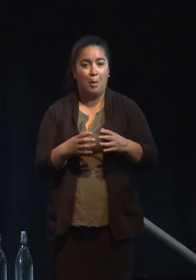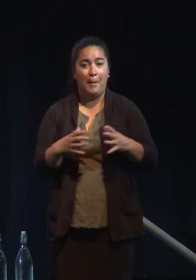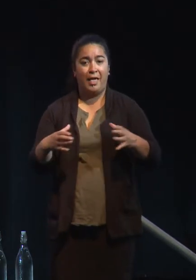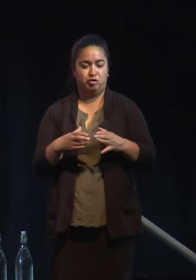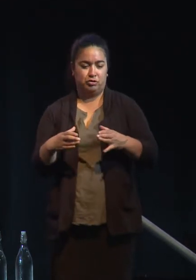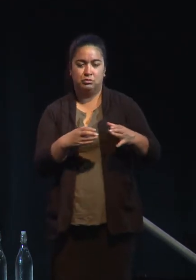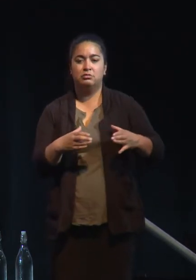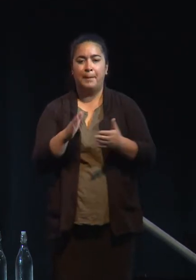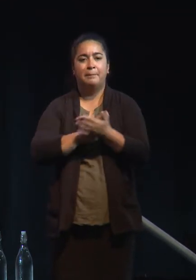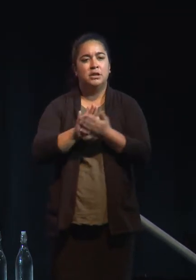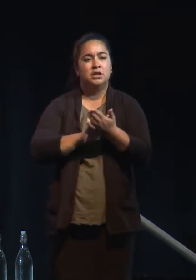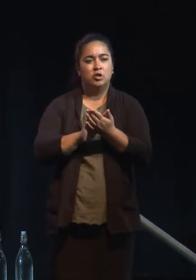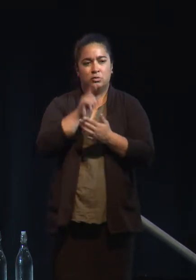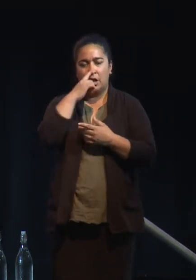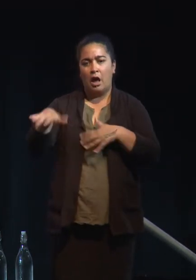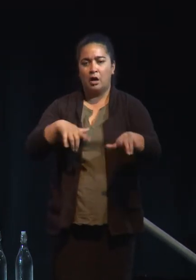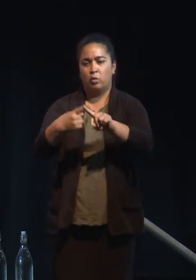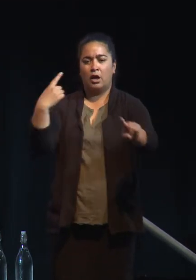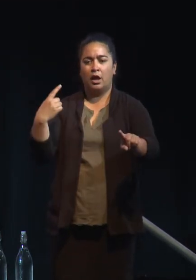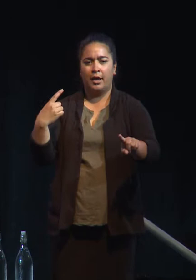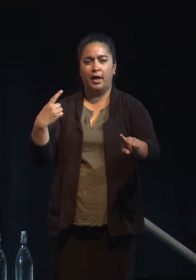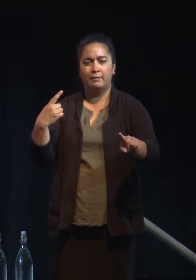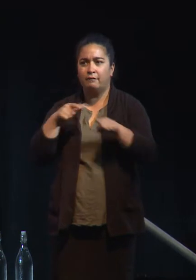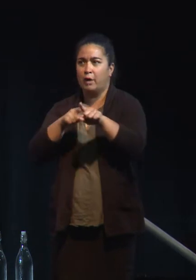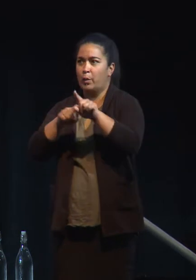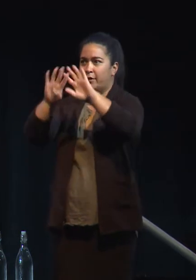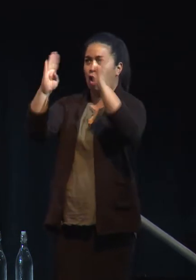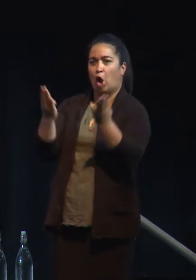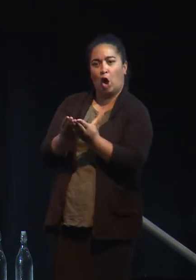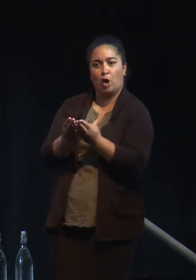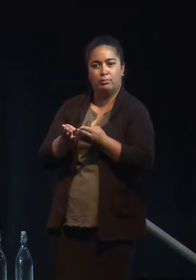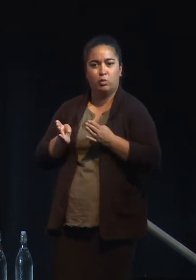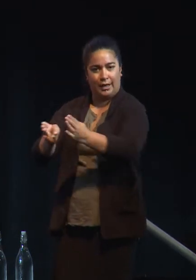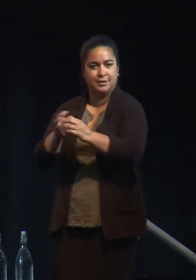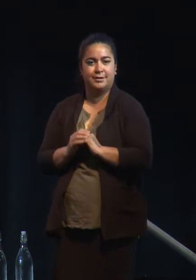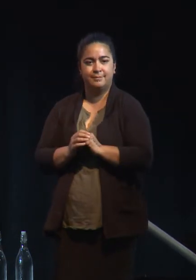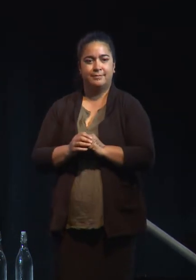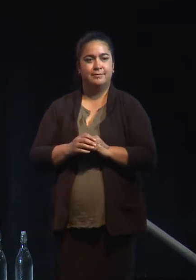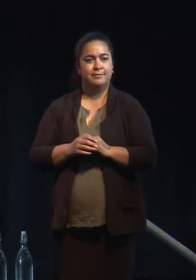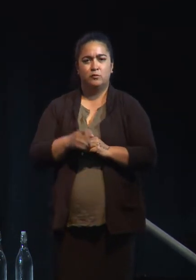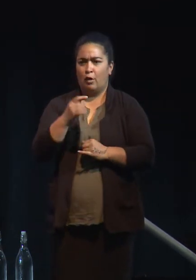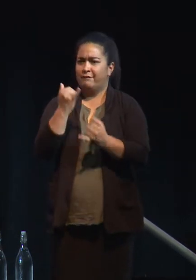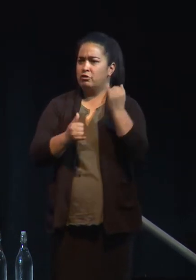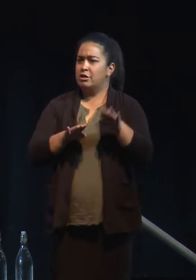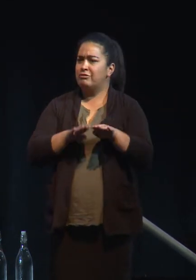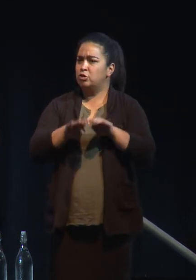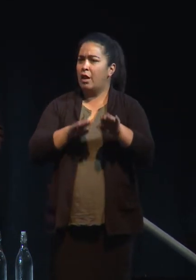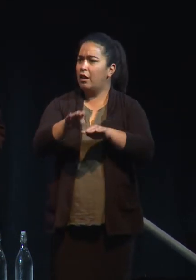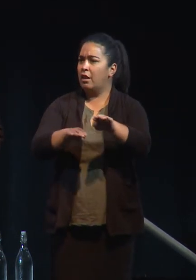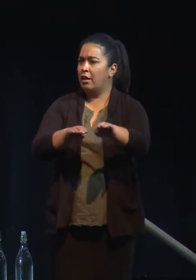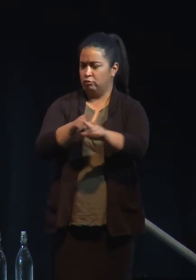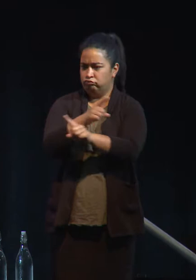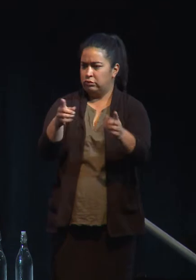react rapidly to global economic trends. You're economically agile. That allows you to lead by example